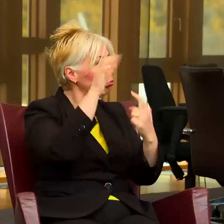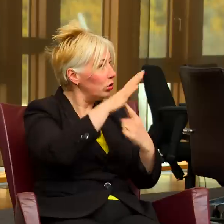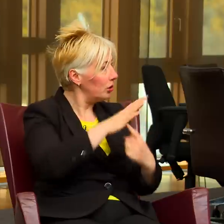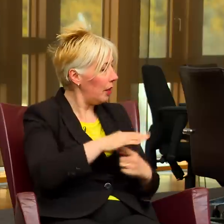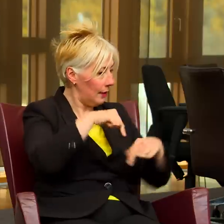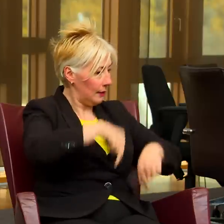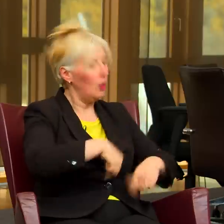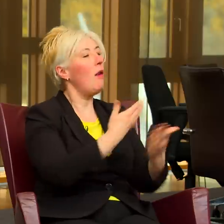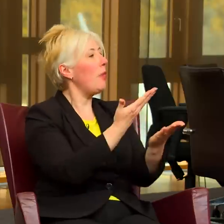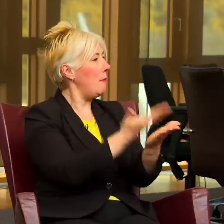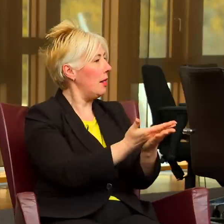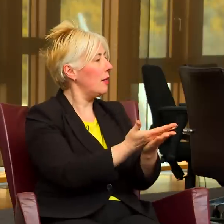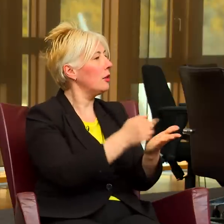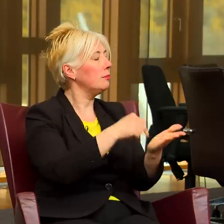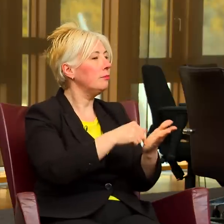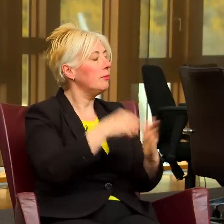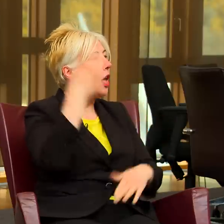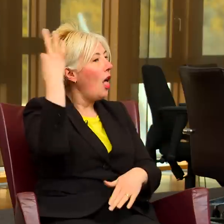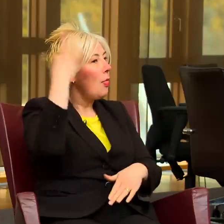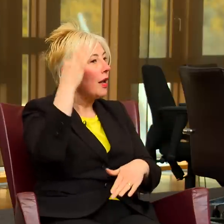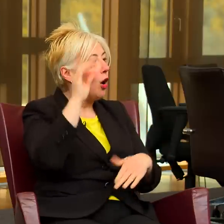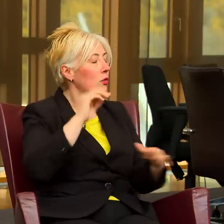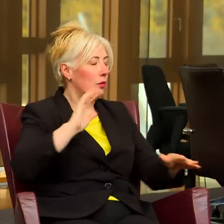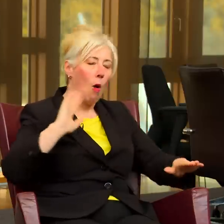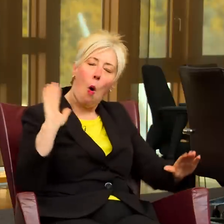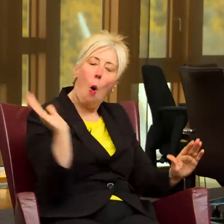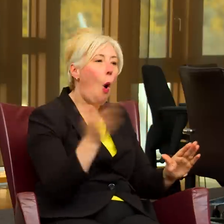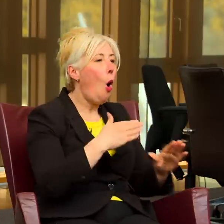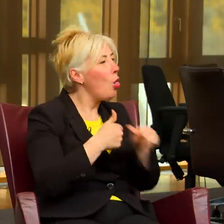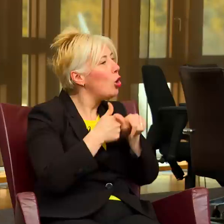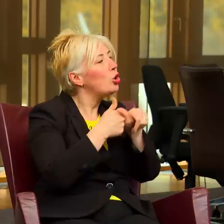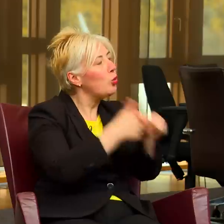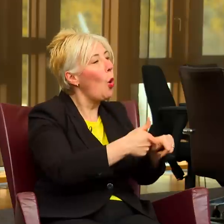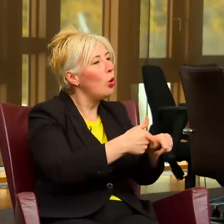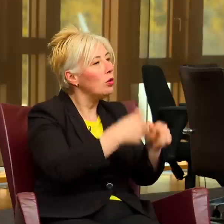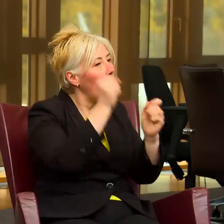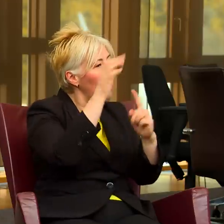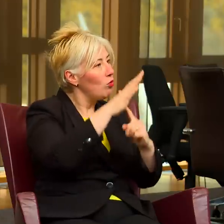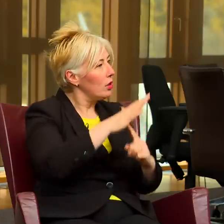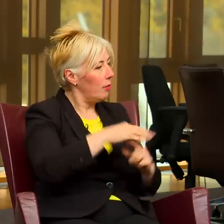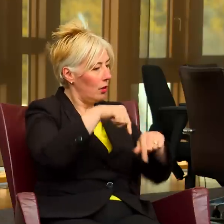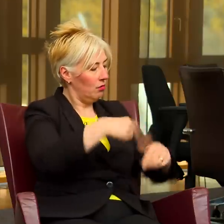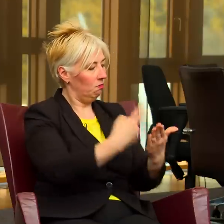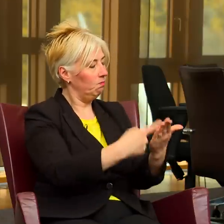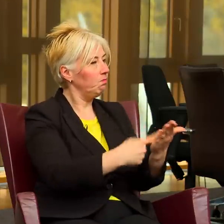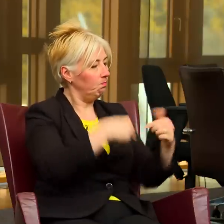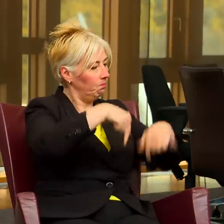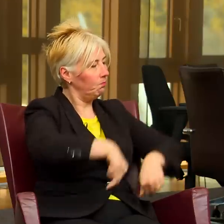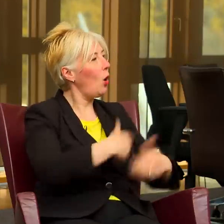that the Committee unanimously supports the principles of the BSL Scotland Bill. We now hope to get the